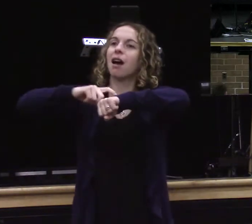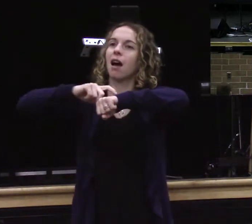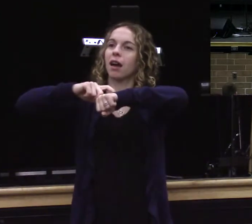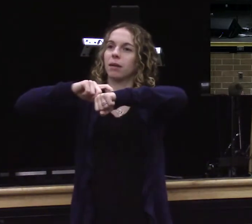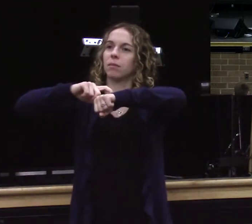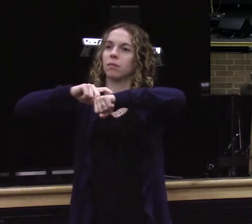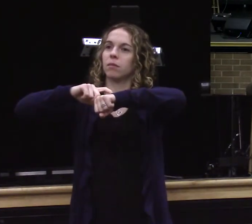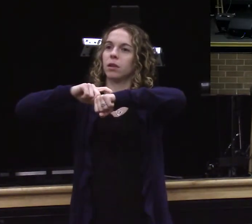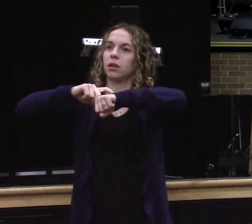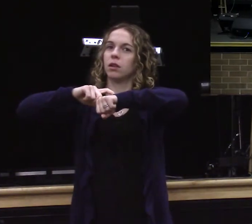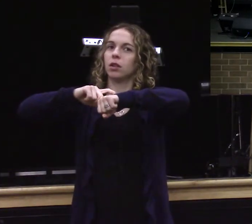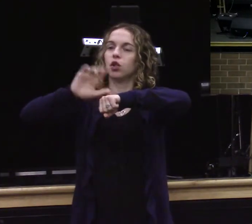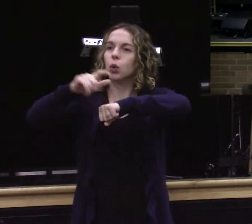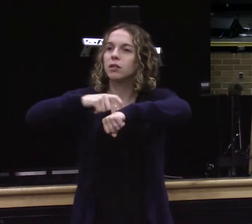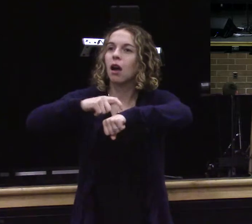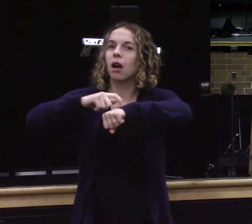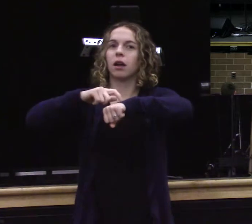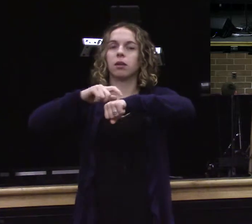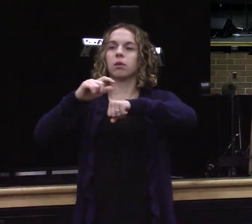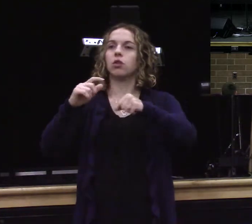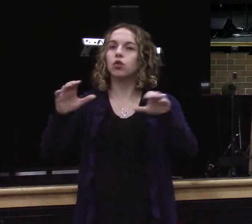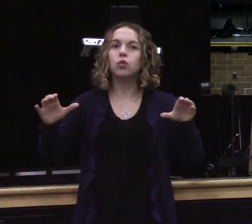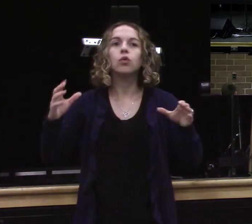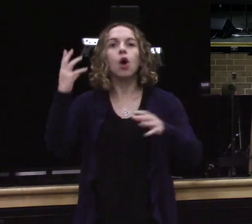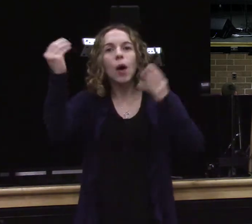Doing acts of kindness. And doing good things.